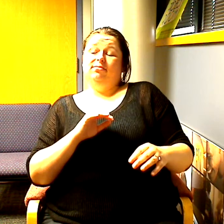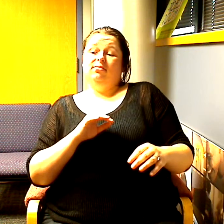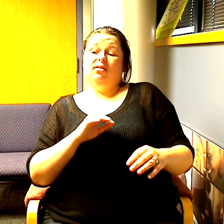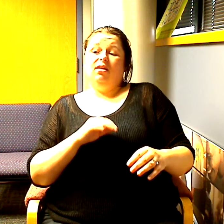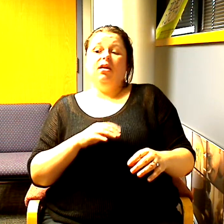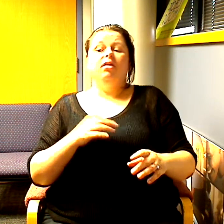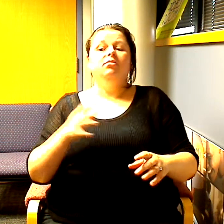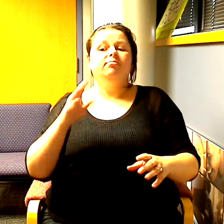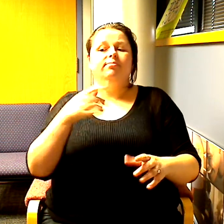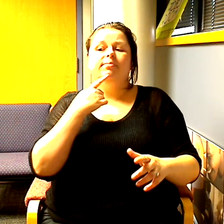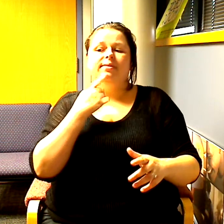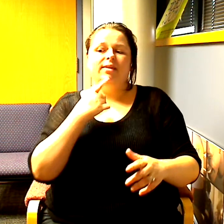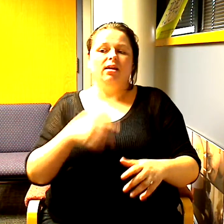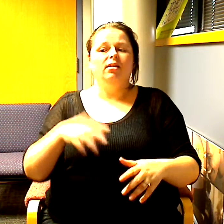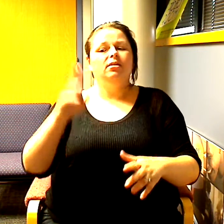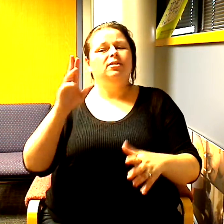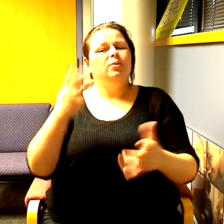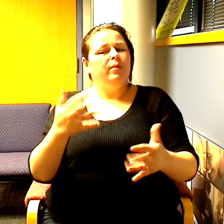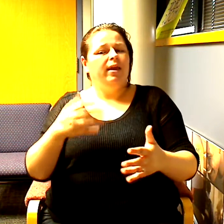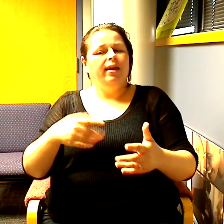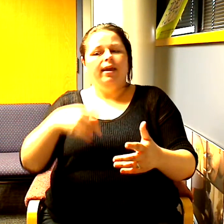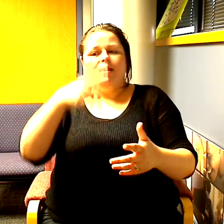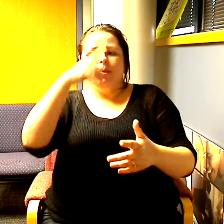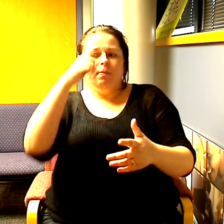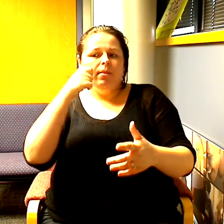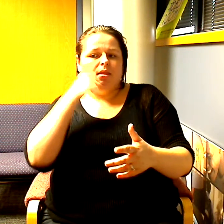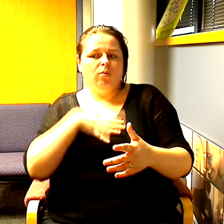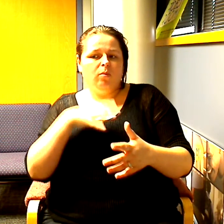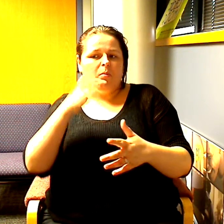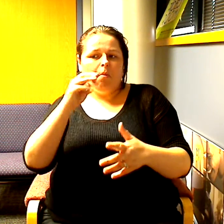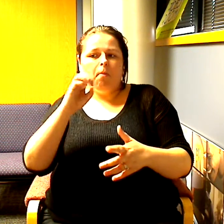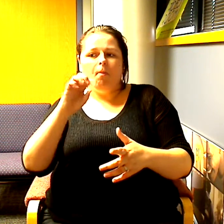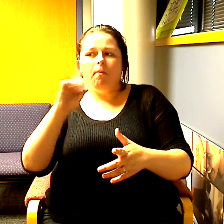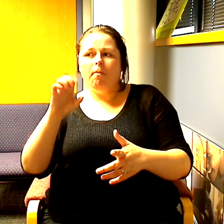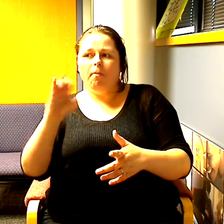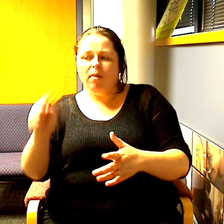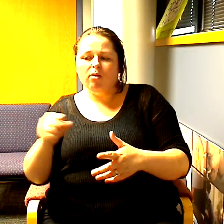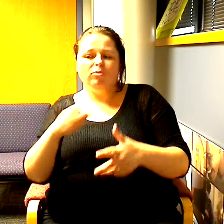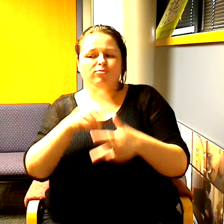Naomi Tyra Joan Smalls Lou Wen and first I commend you on your model knowledge very impressive